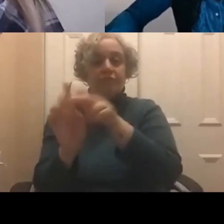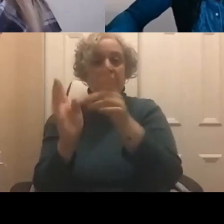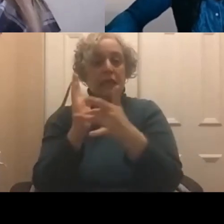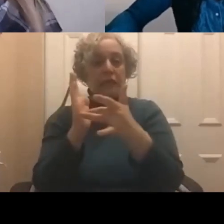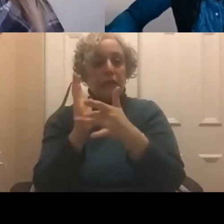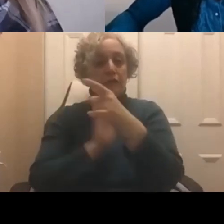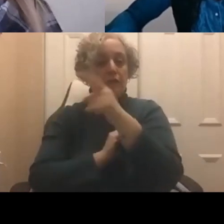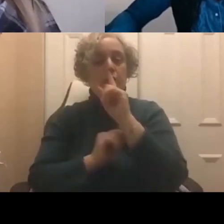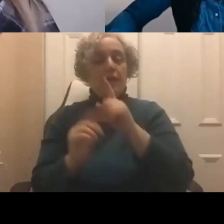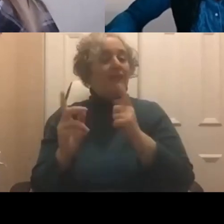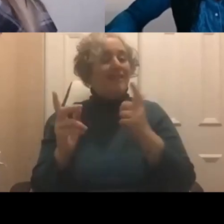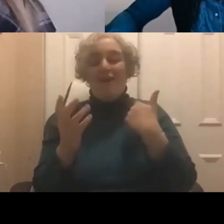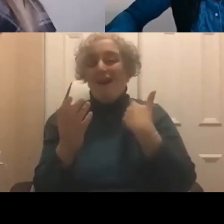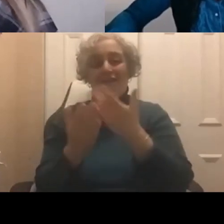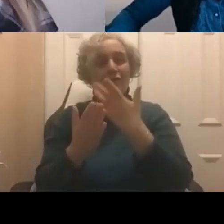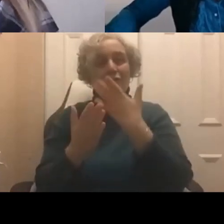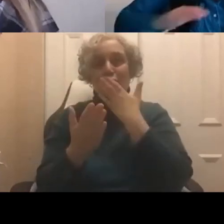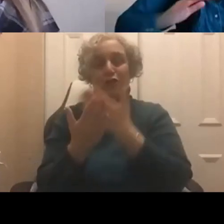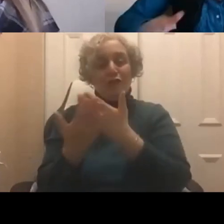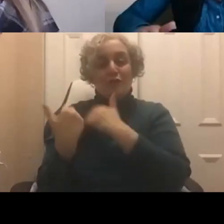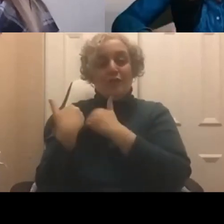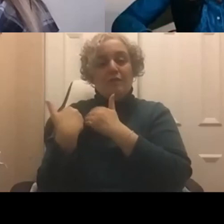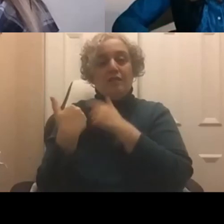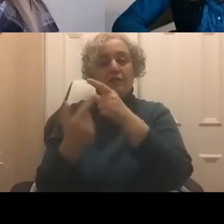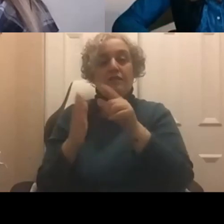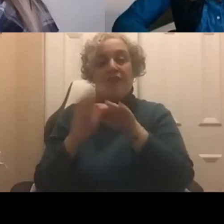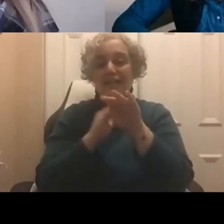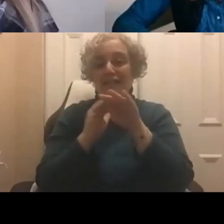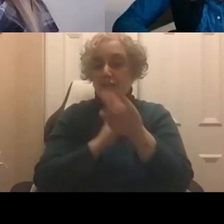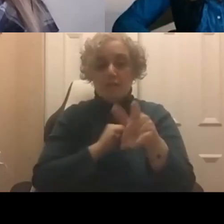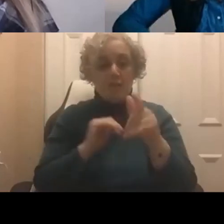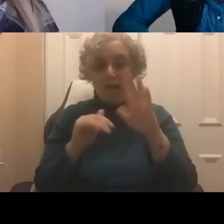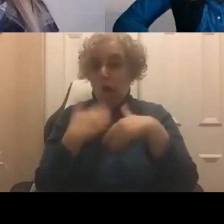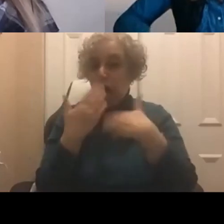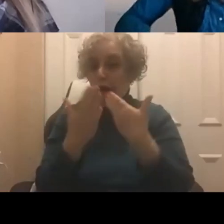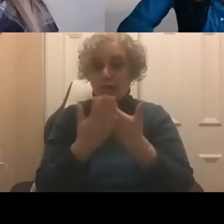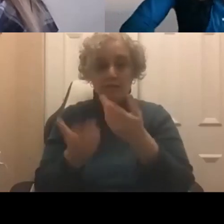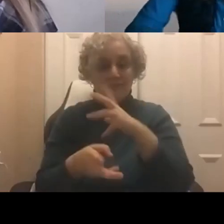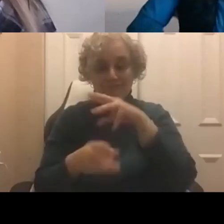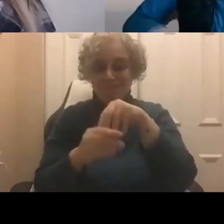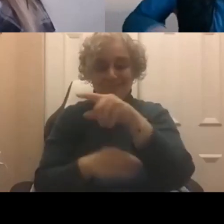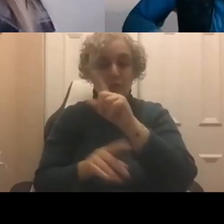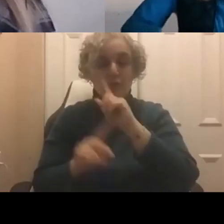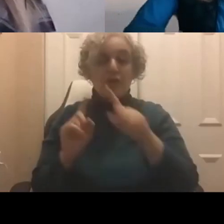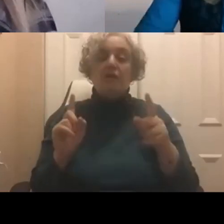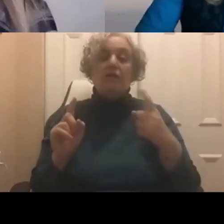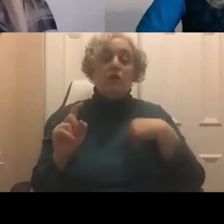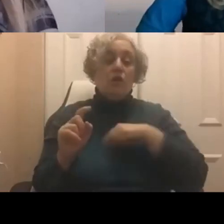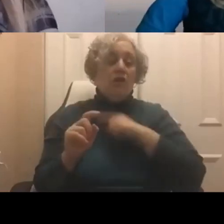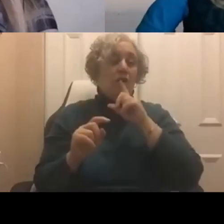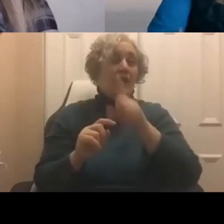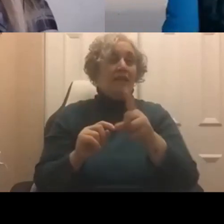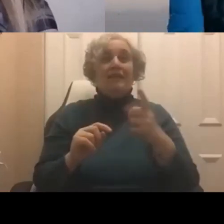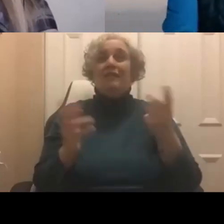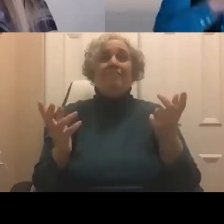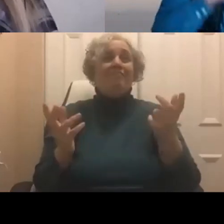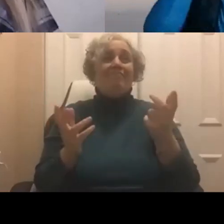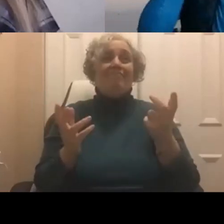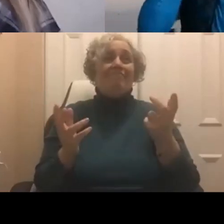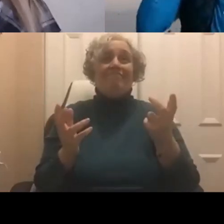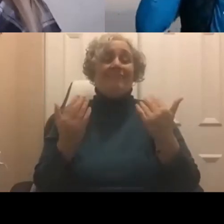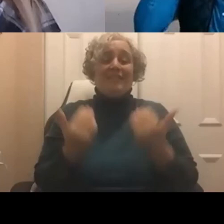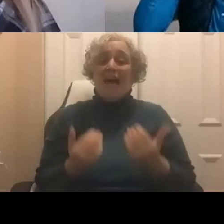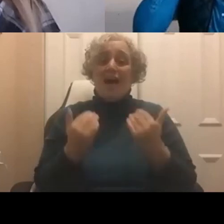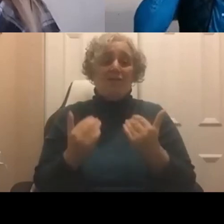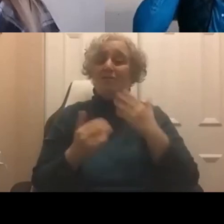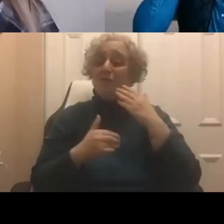have a good accountability for accessibility at all either. And so, we're also not even at the stage where